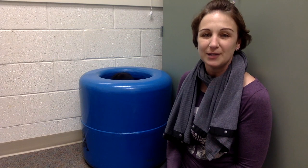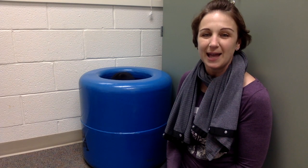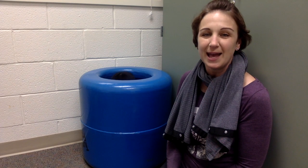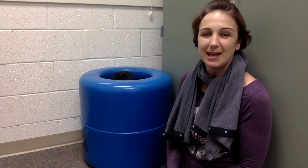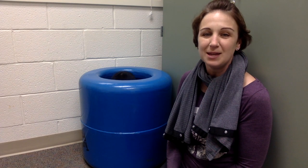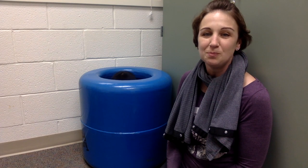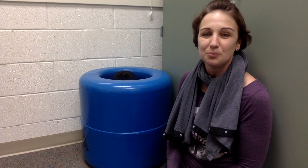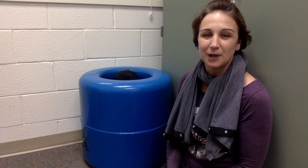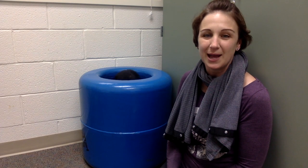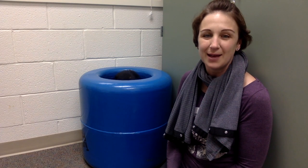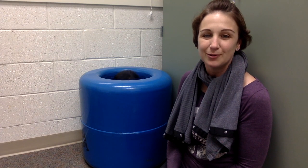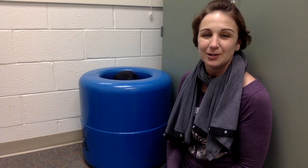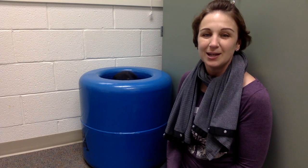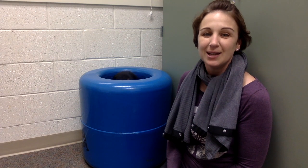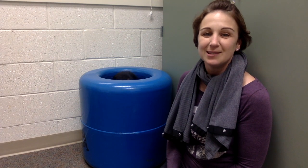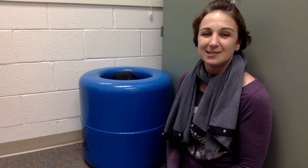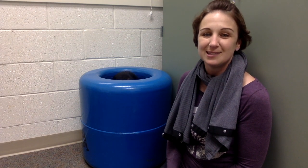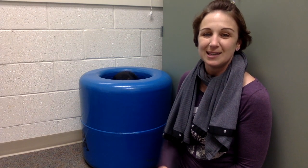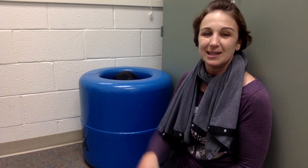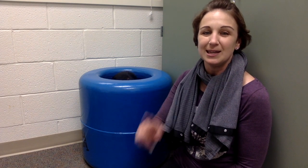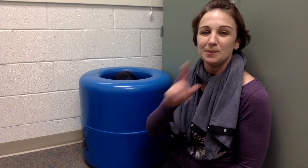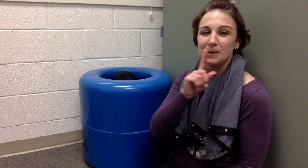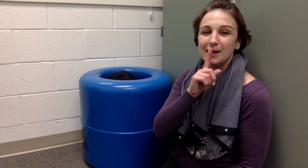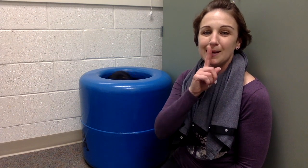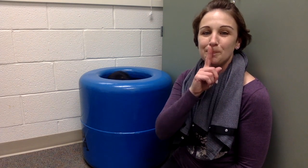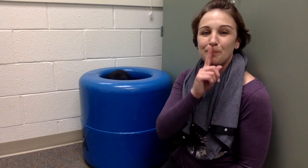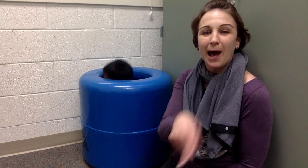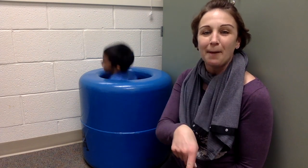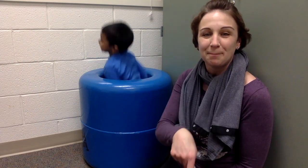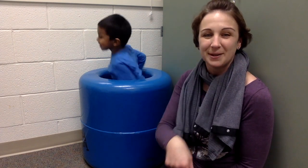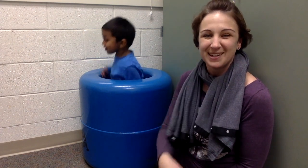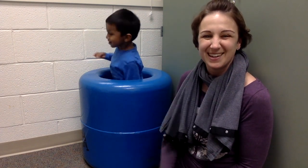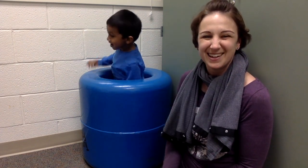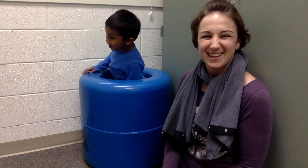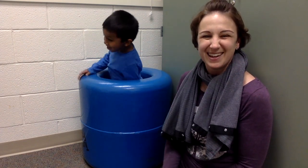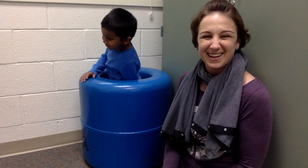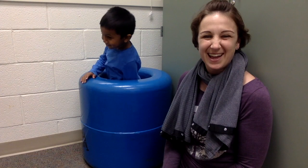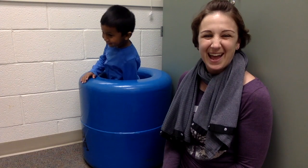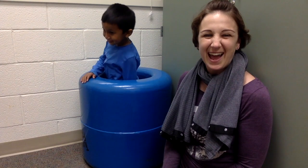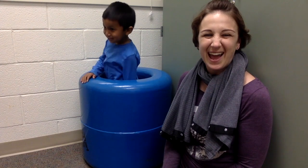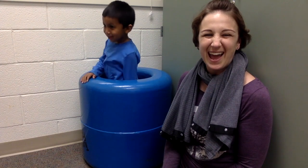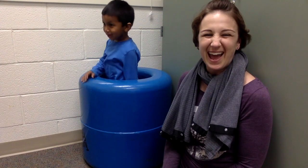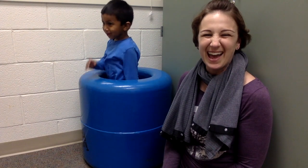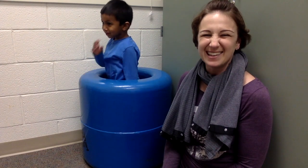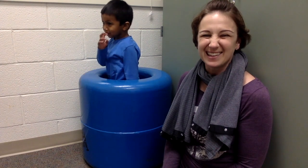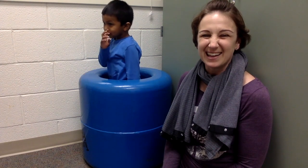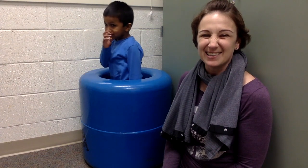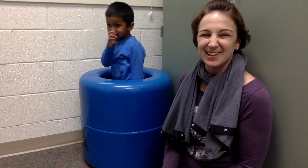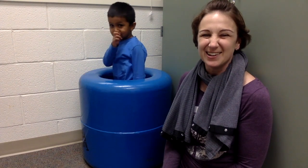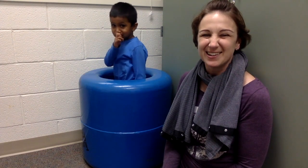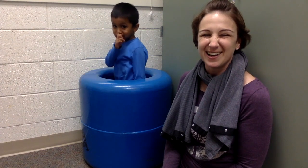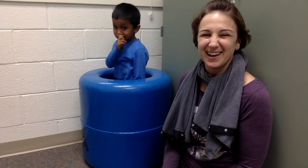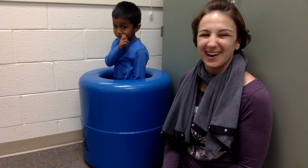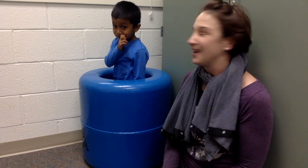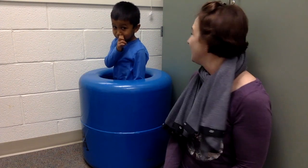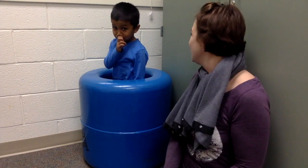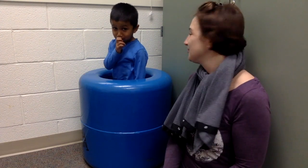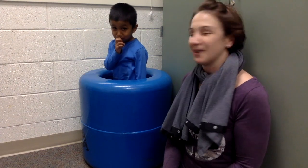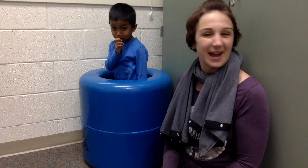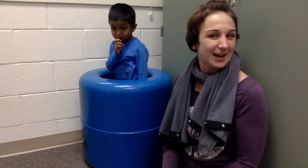and brown. See me pop as I look around.